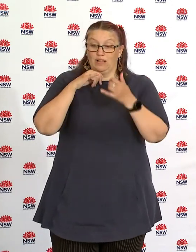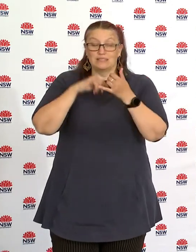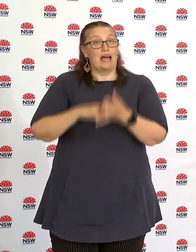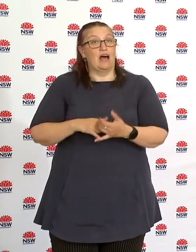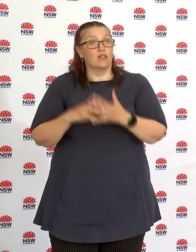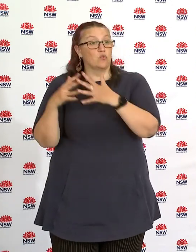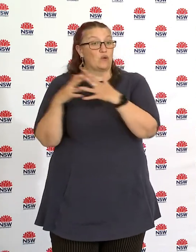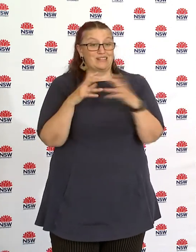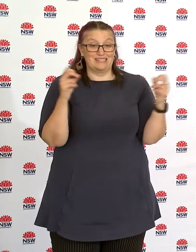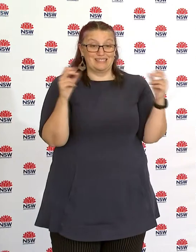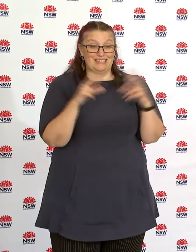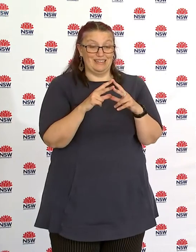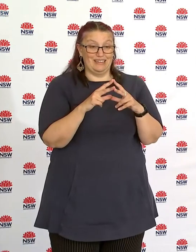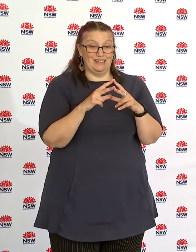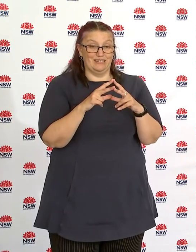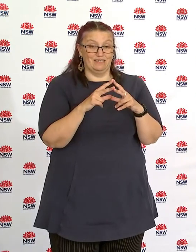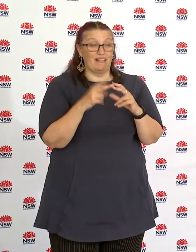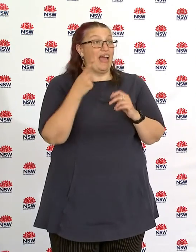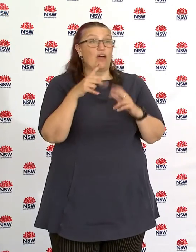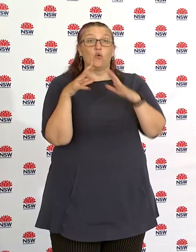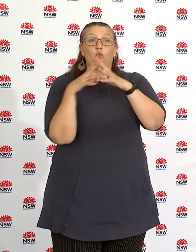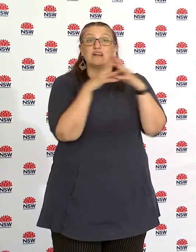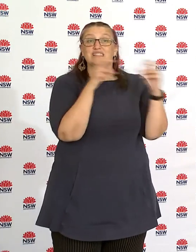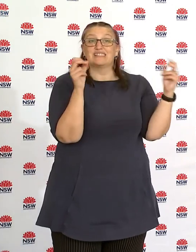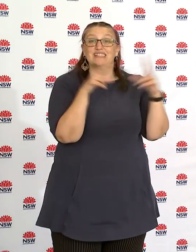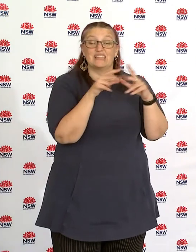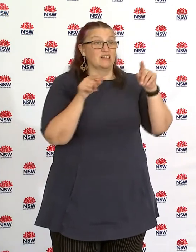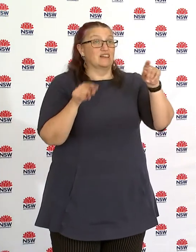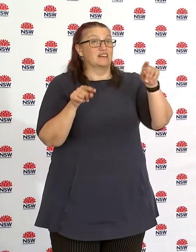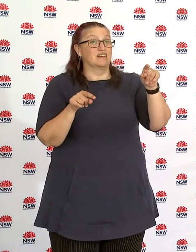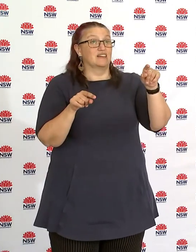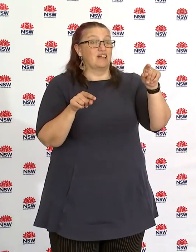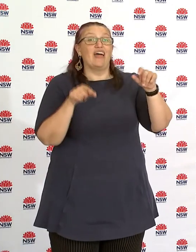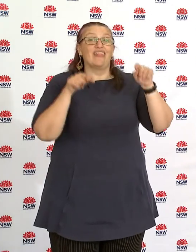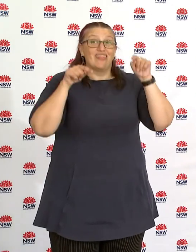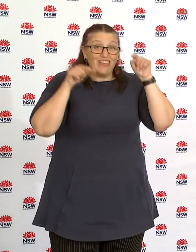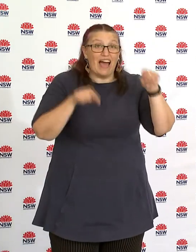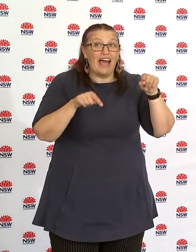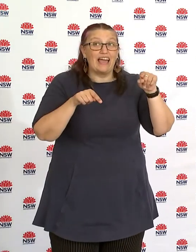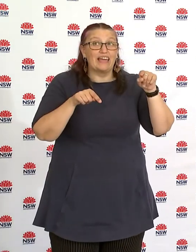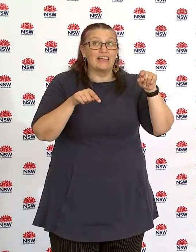keep our businesses, keep our city functioning.